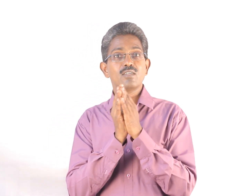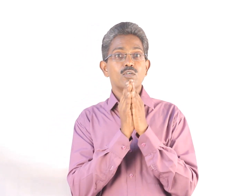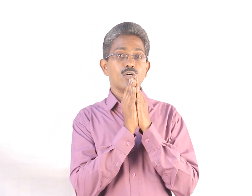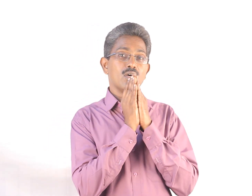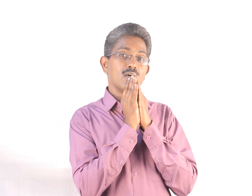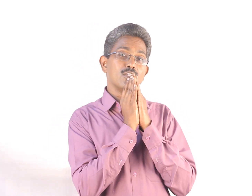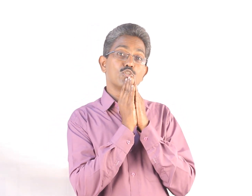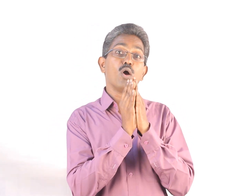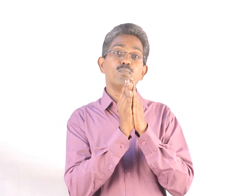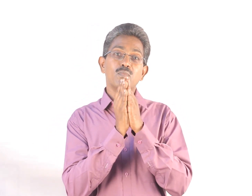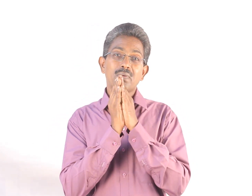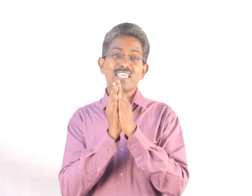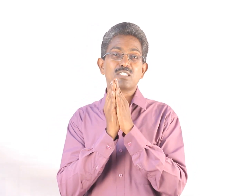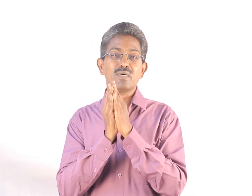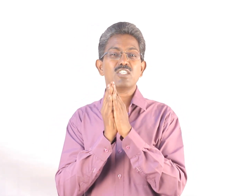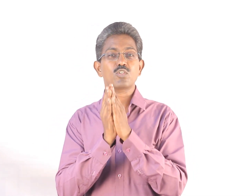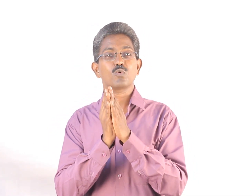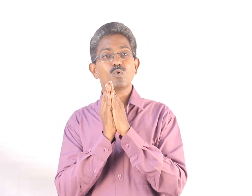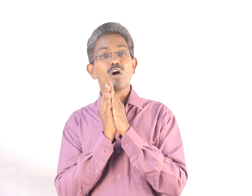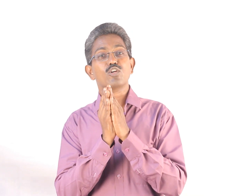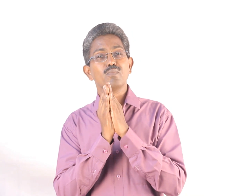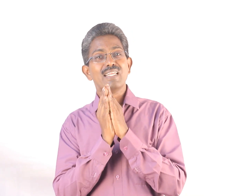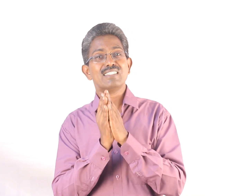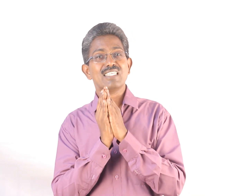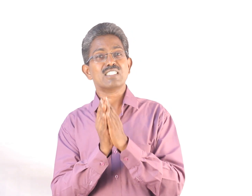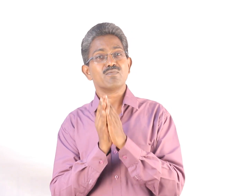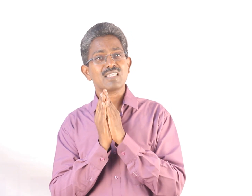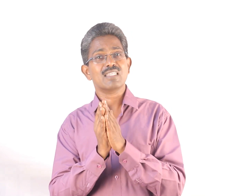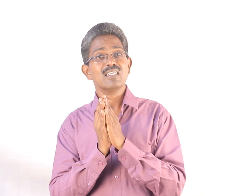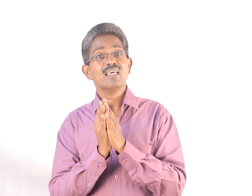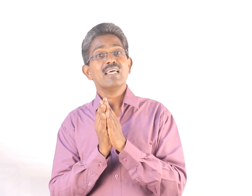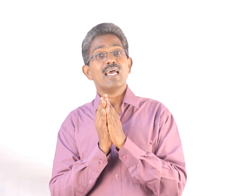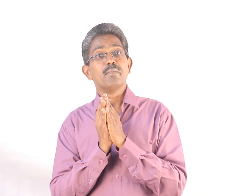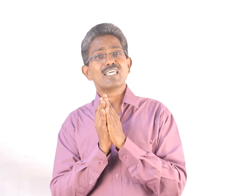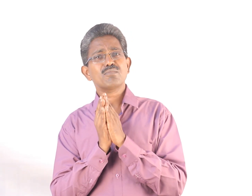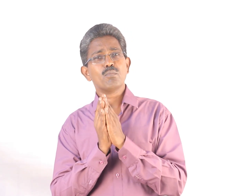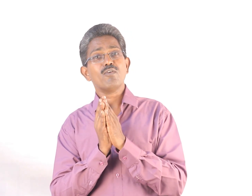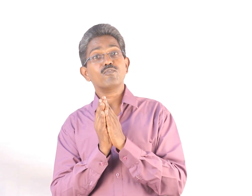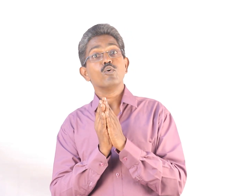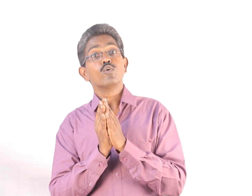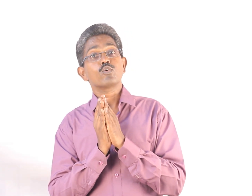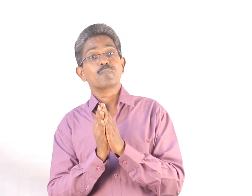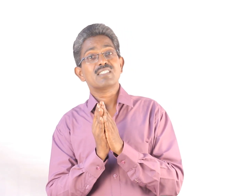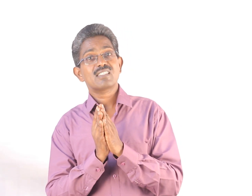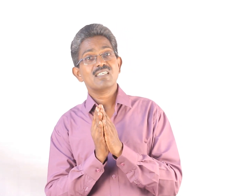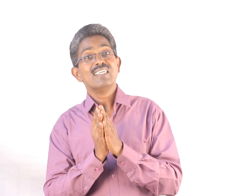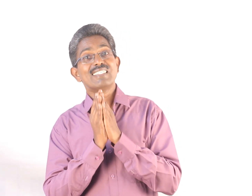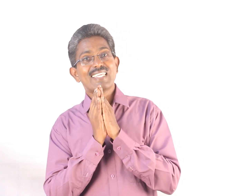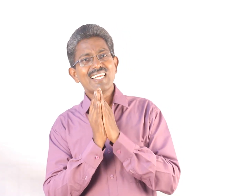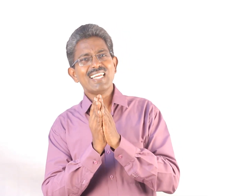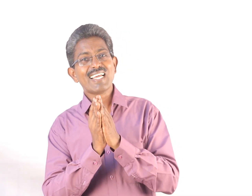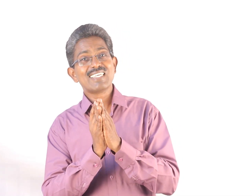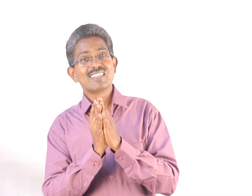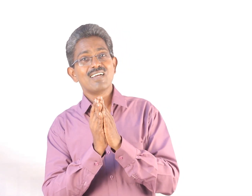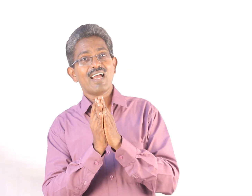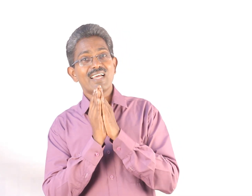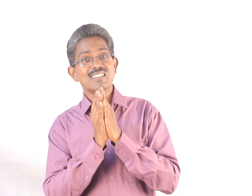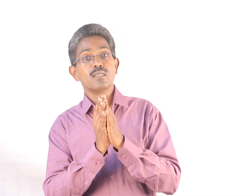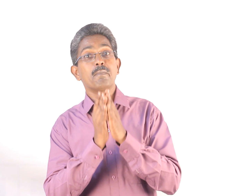job placements to automobile engineers with a maximum of rupees 10,000,000 as